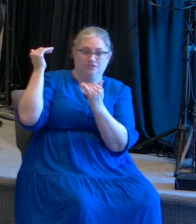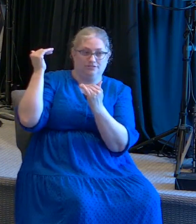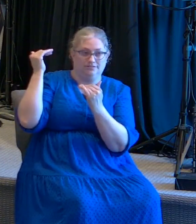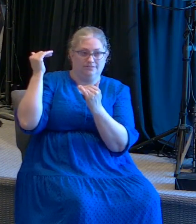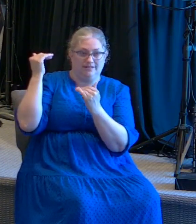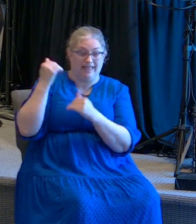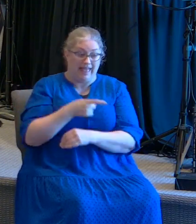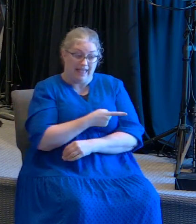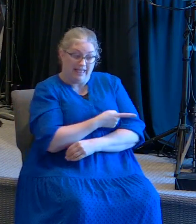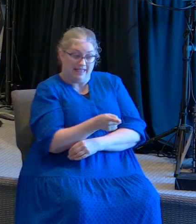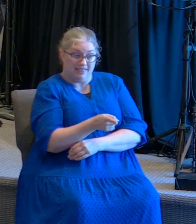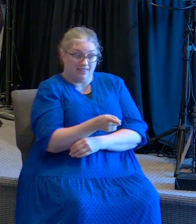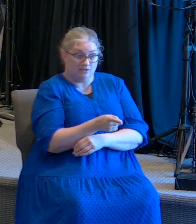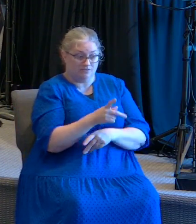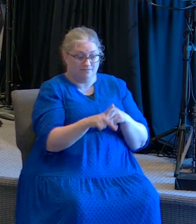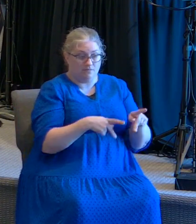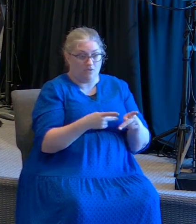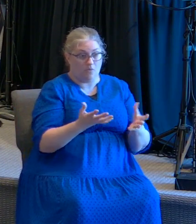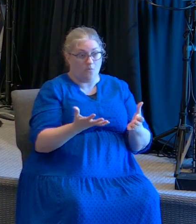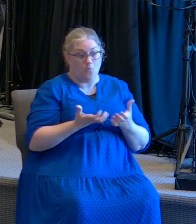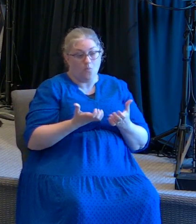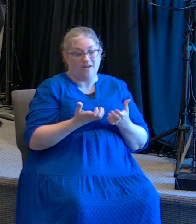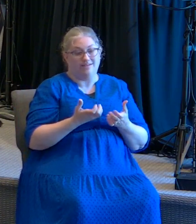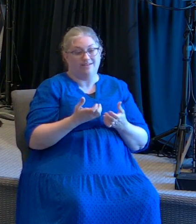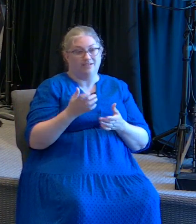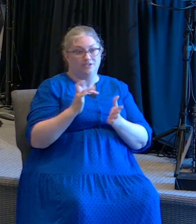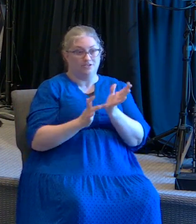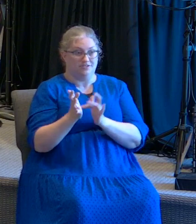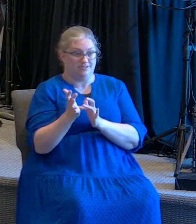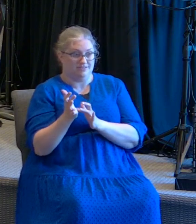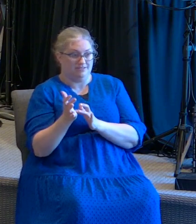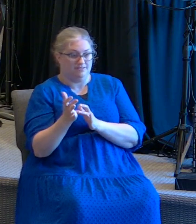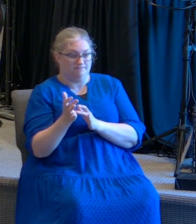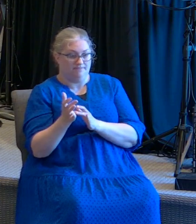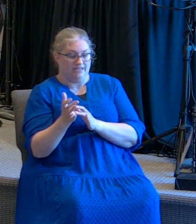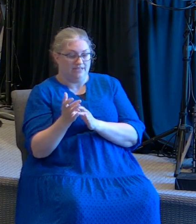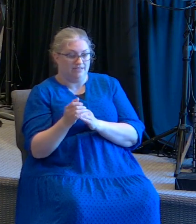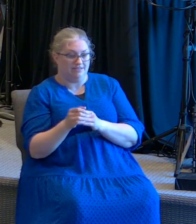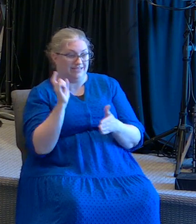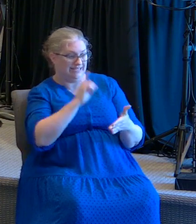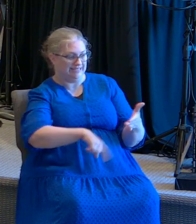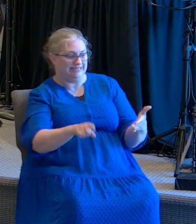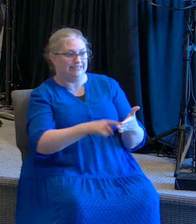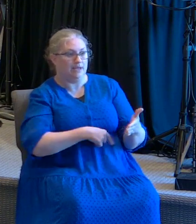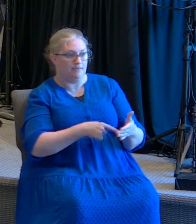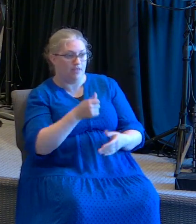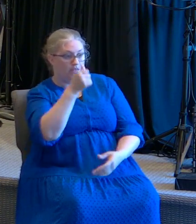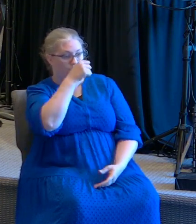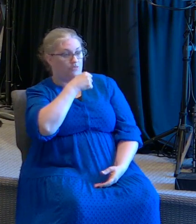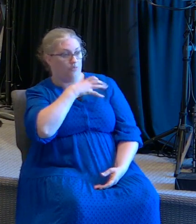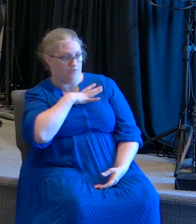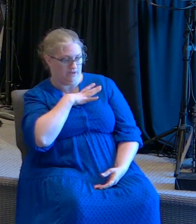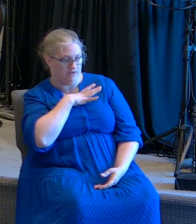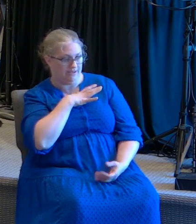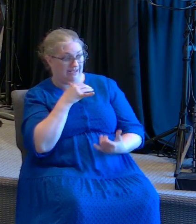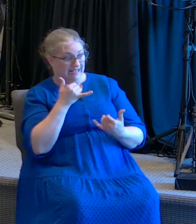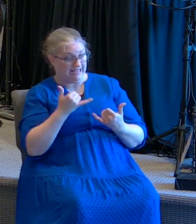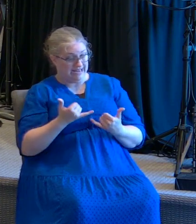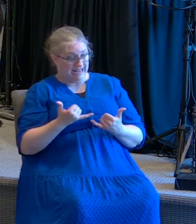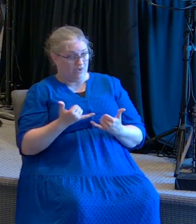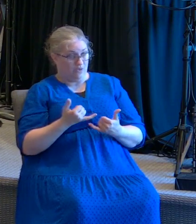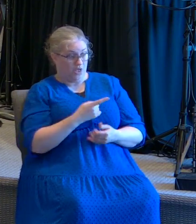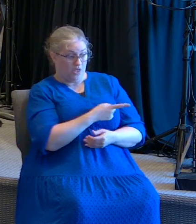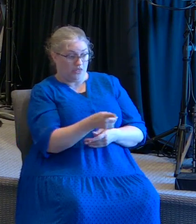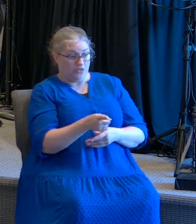wanted him to stone her. Ellos venían con la expectativa de que Jesús apedreara a la mujer. And now they were at risk of losing their own